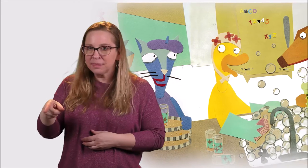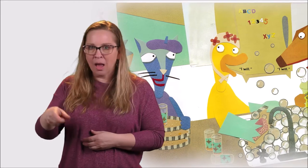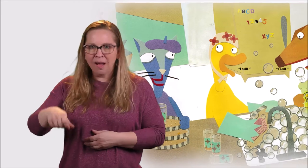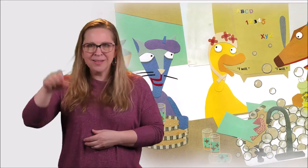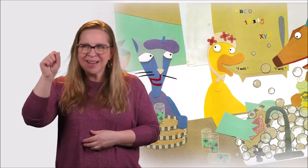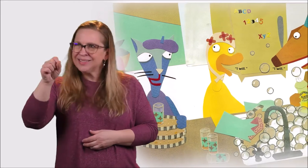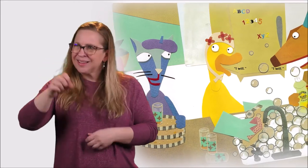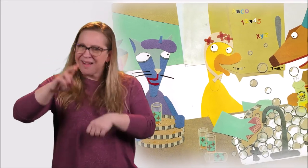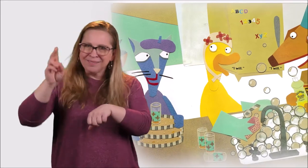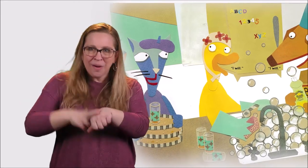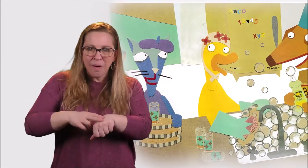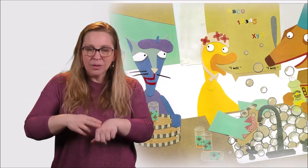I will.